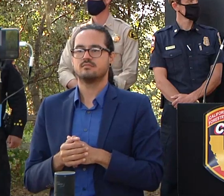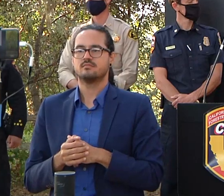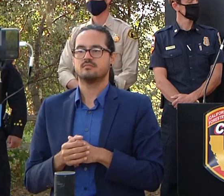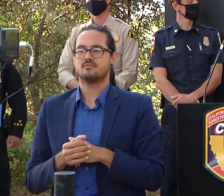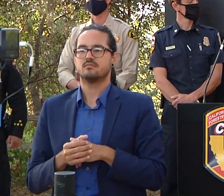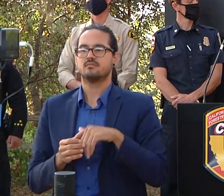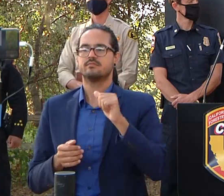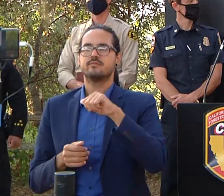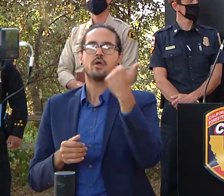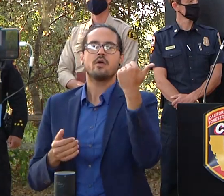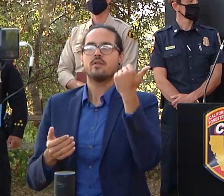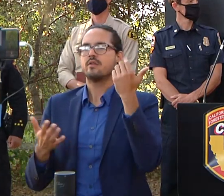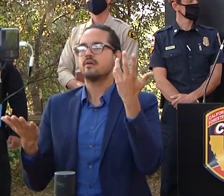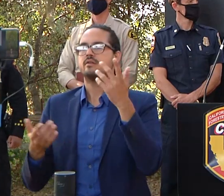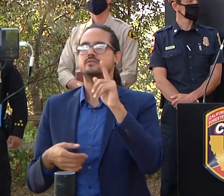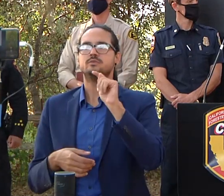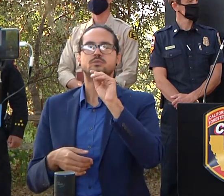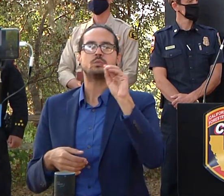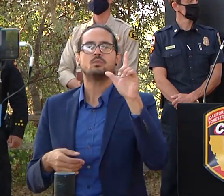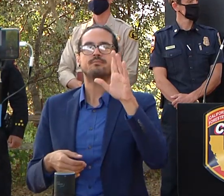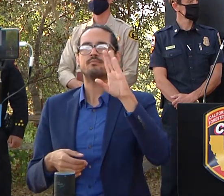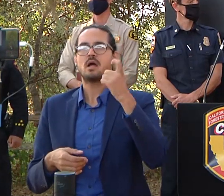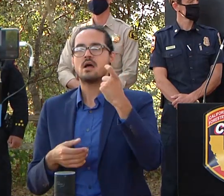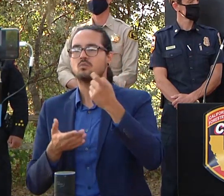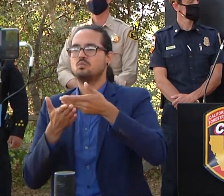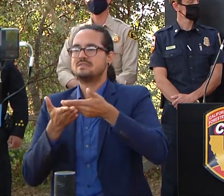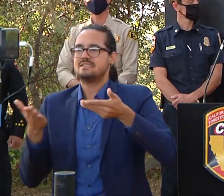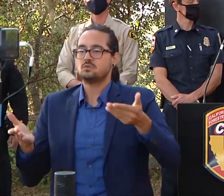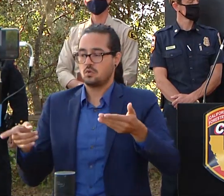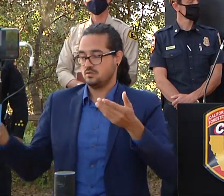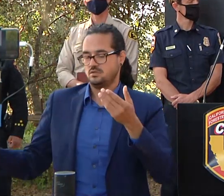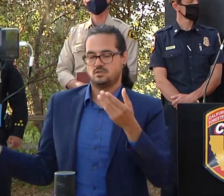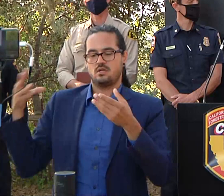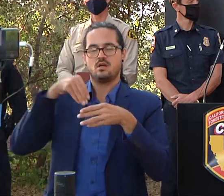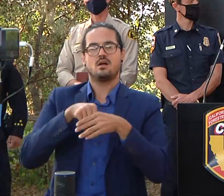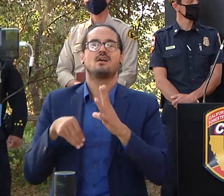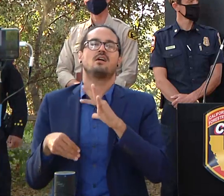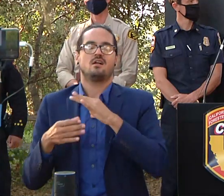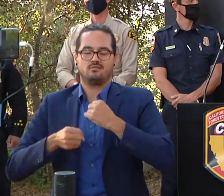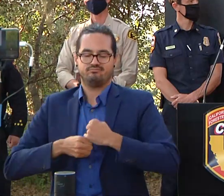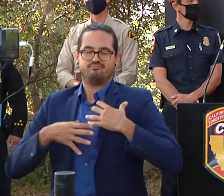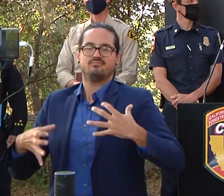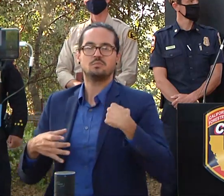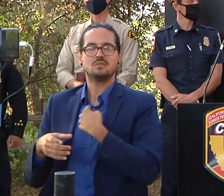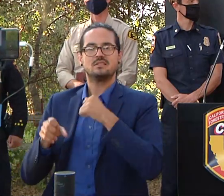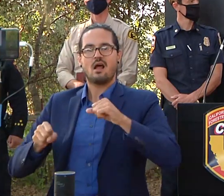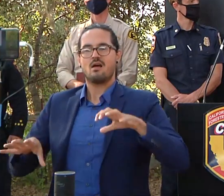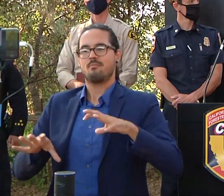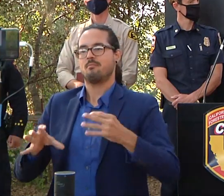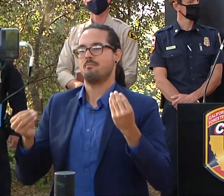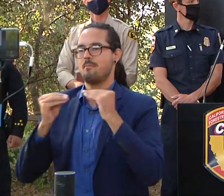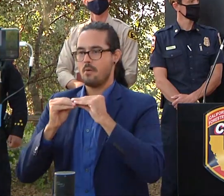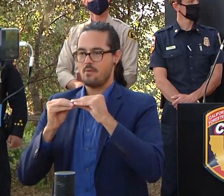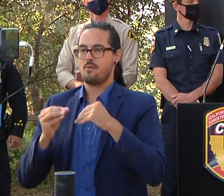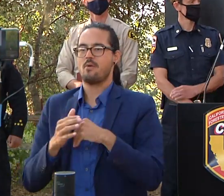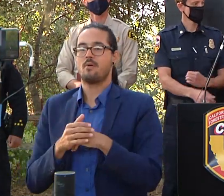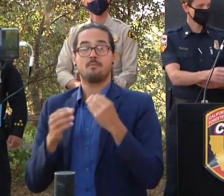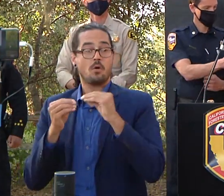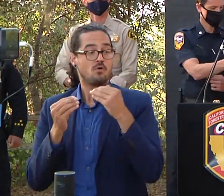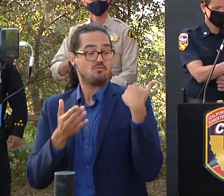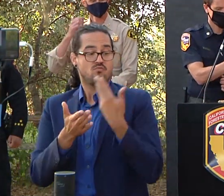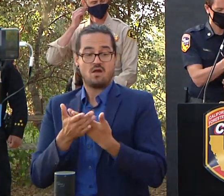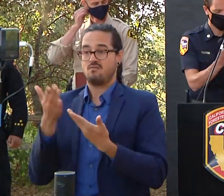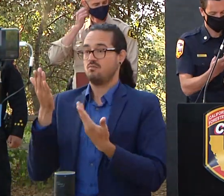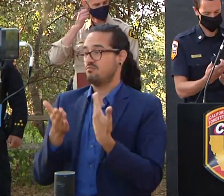as chief cox said our numbers of resources that we've been getting have been trickling in and we'll continue to do so as we move through this event thank you